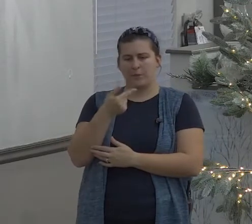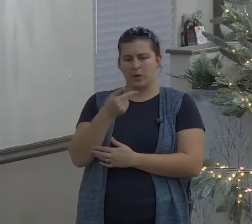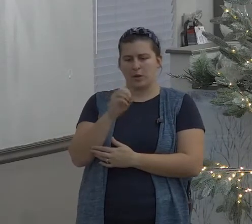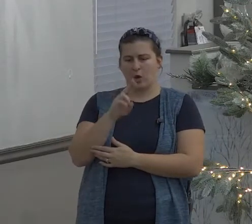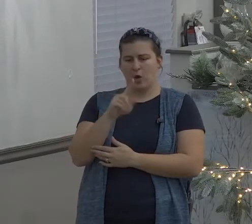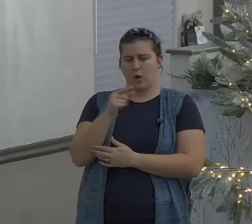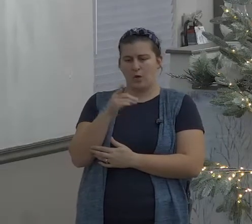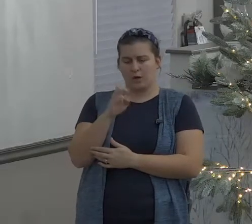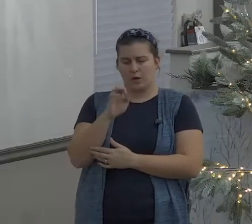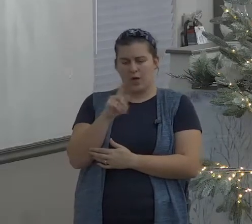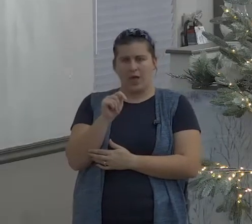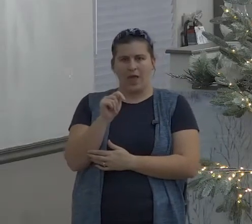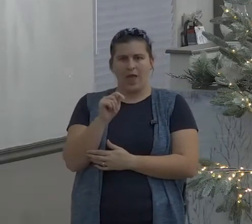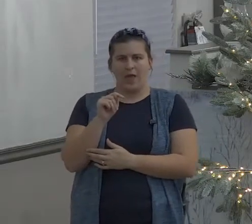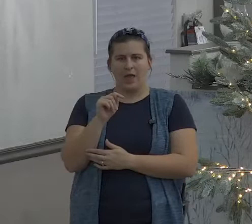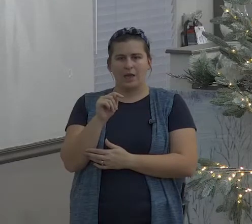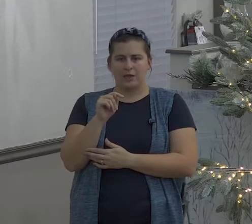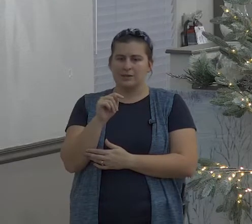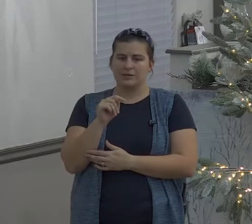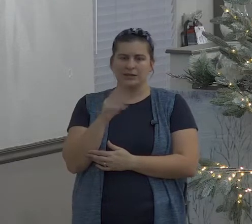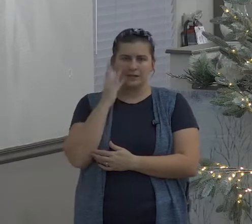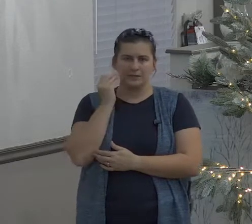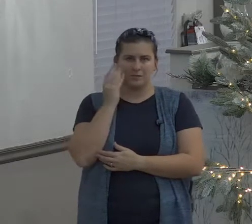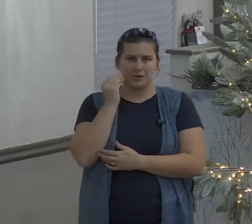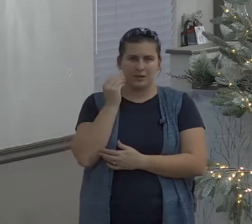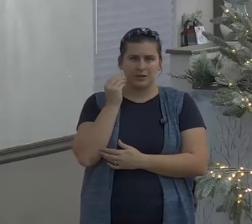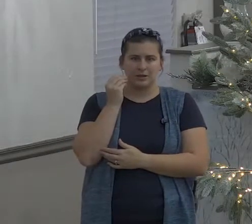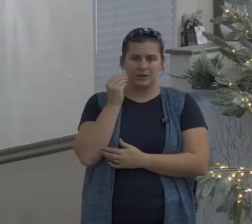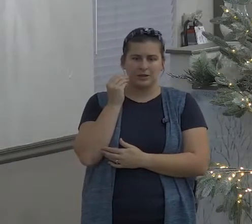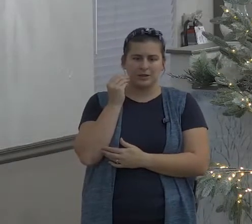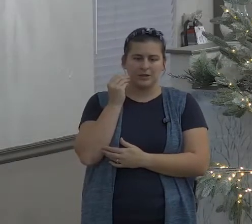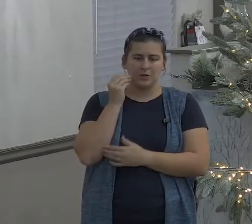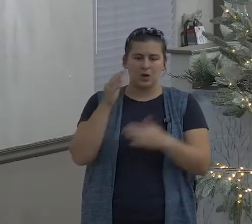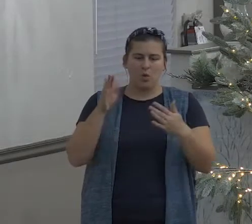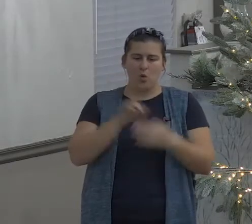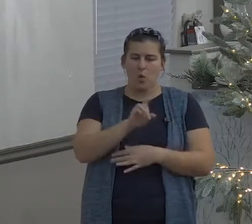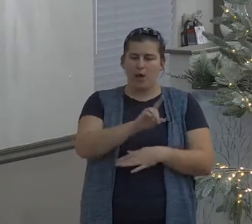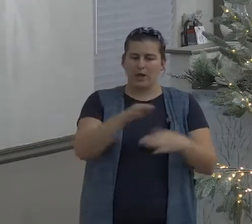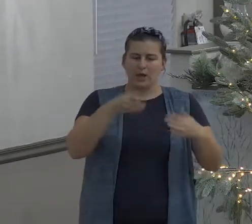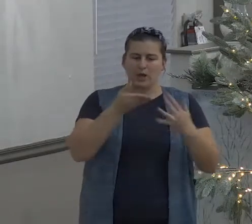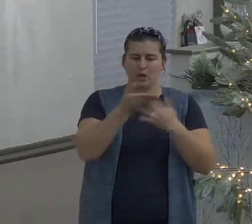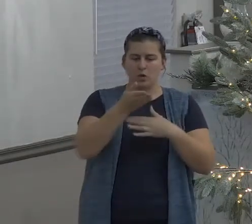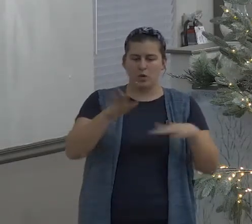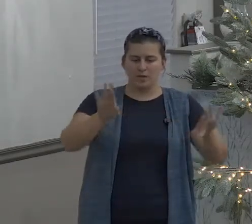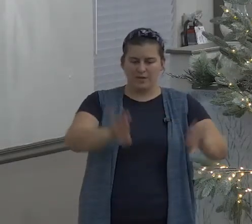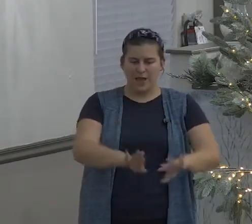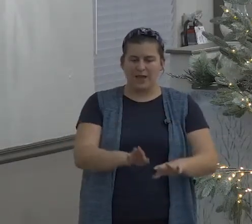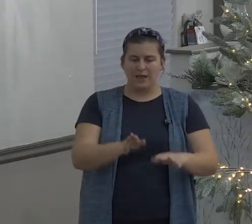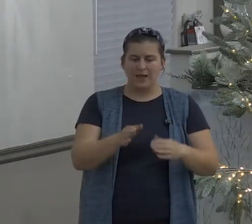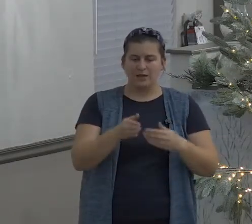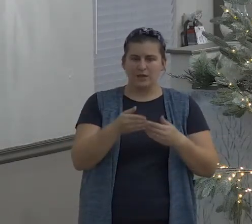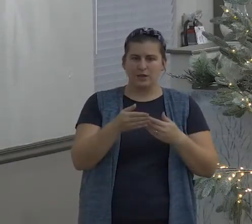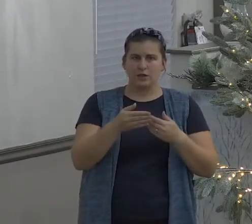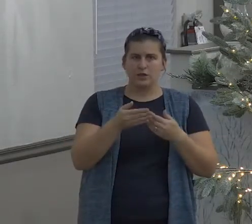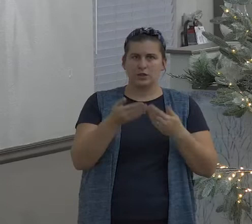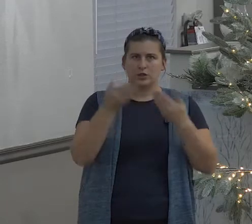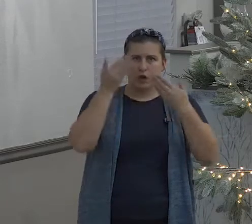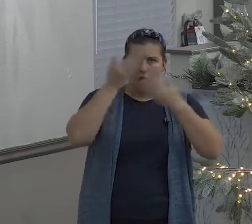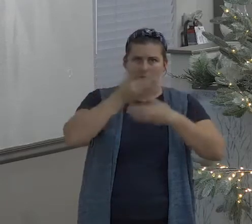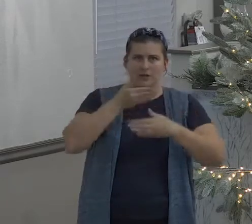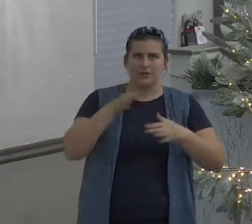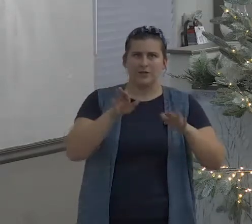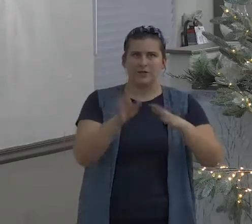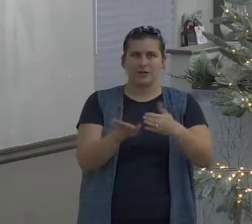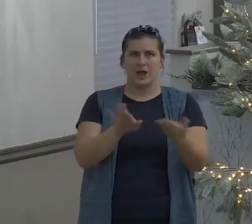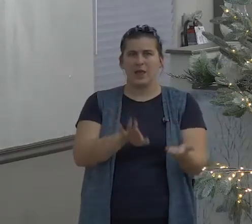night before day before day before yesterday missionary Tom Godet he walked through the valley of the